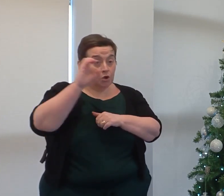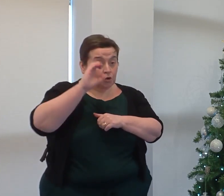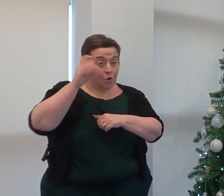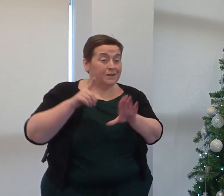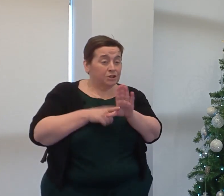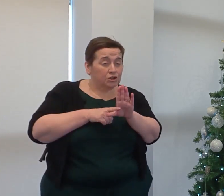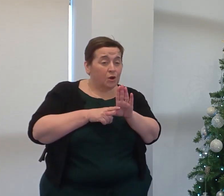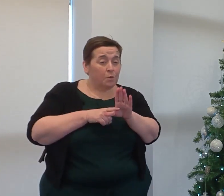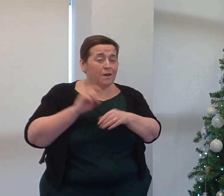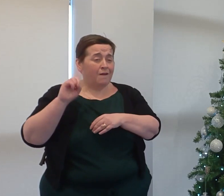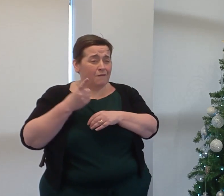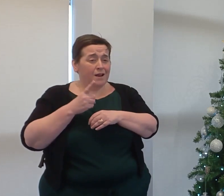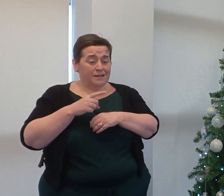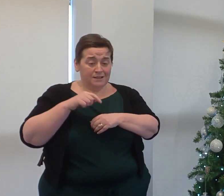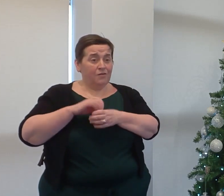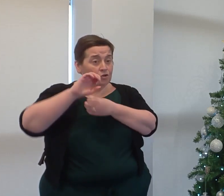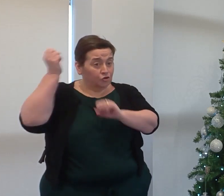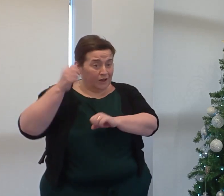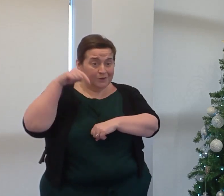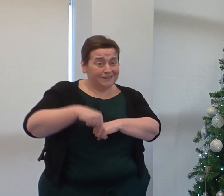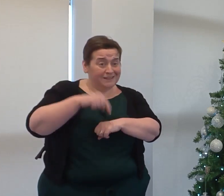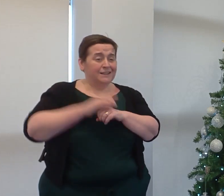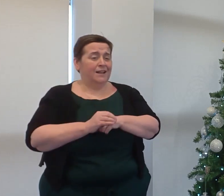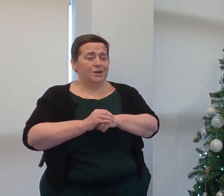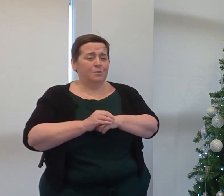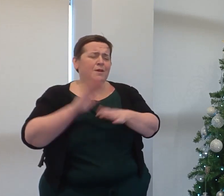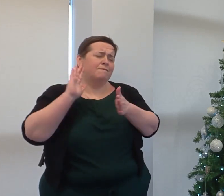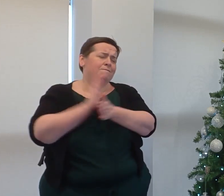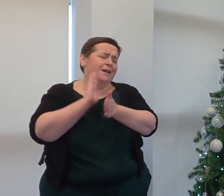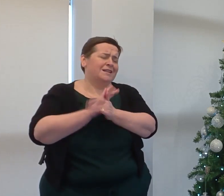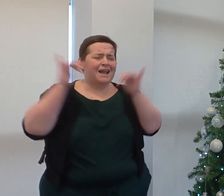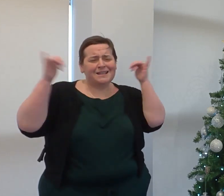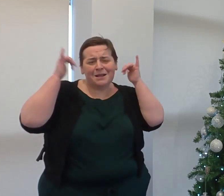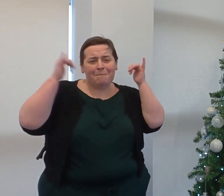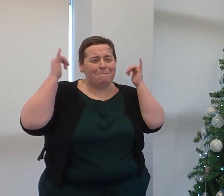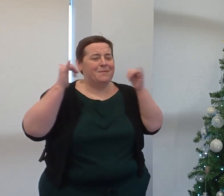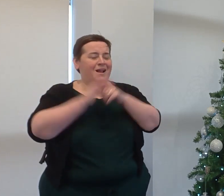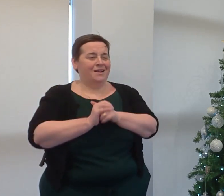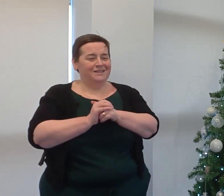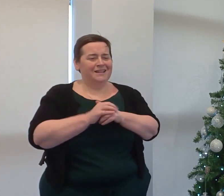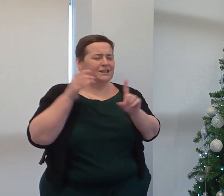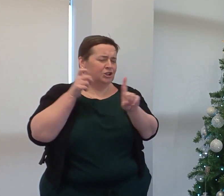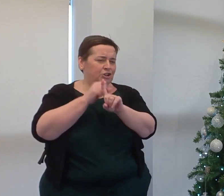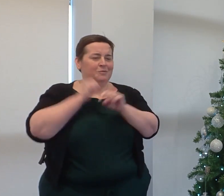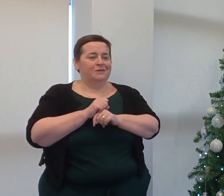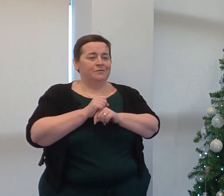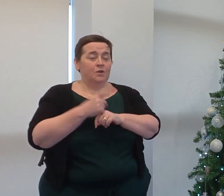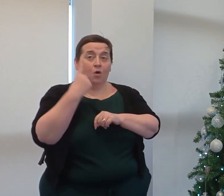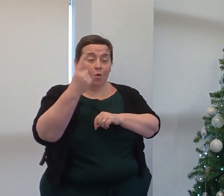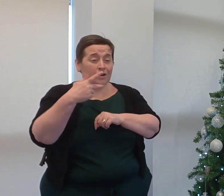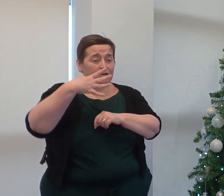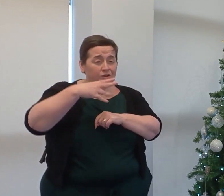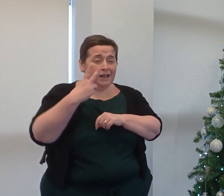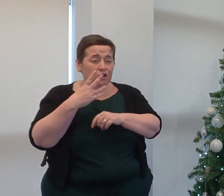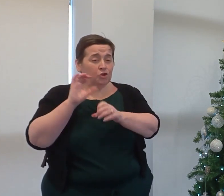this year, we held our first ever on-campus graduation, which was a huge celebration of achievement. 192